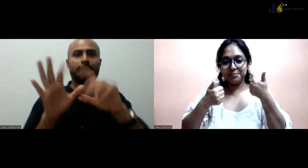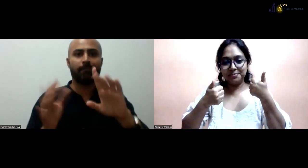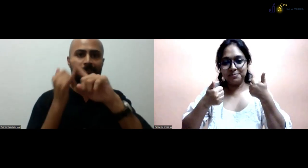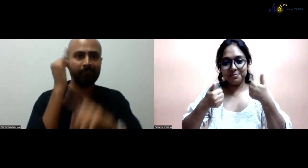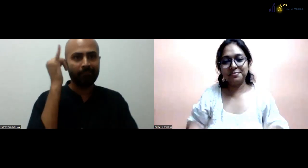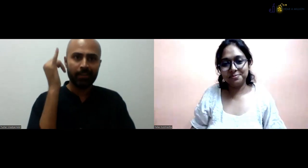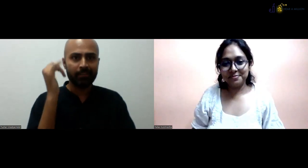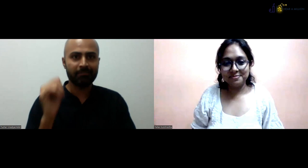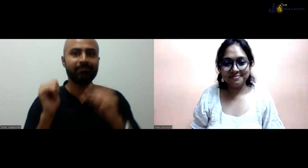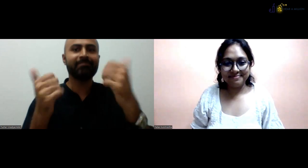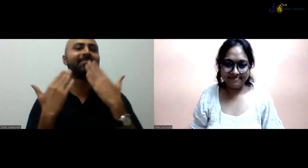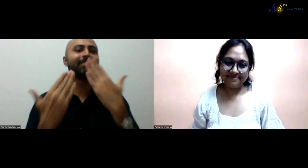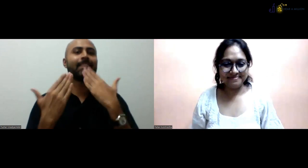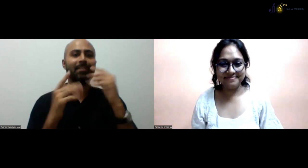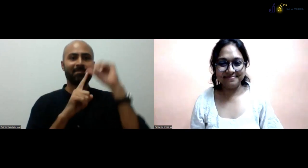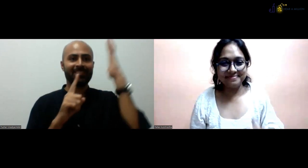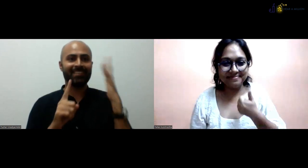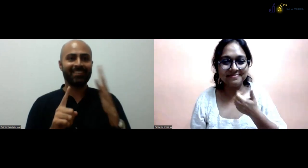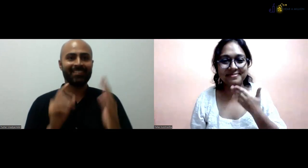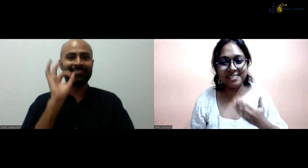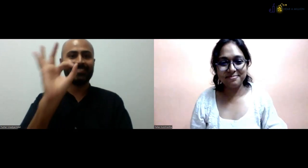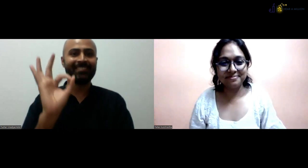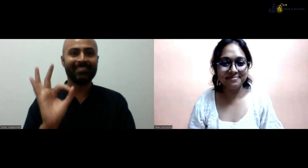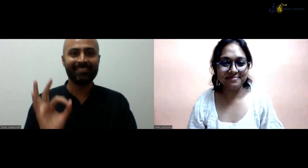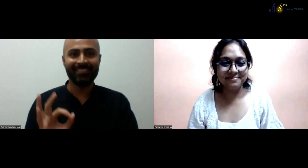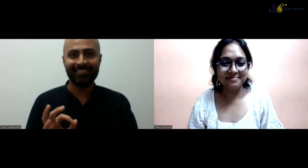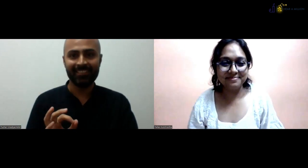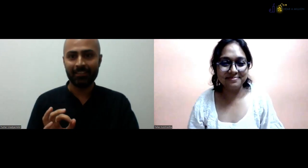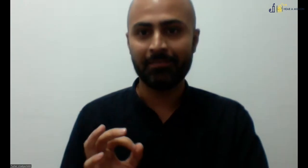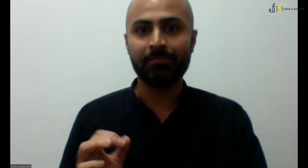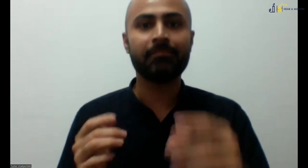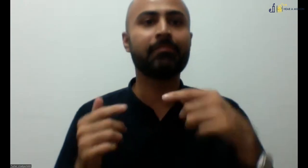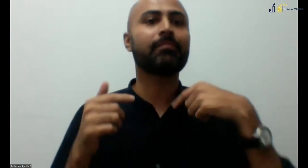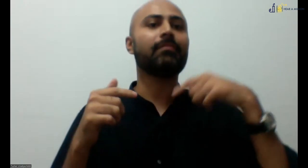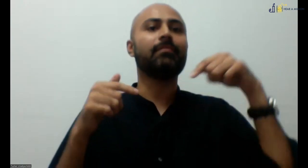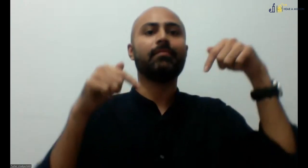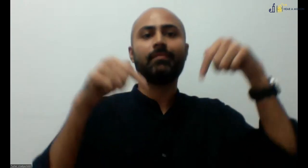if there are more questions related to your topics, we'll ask you again in the end. Thanks, Pallavi.